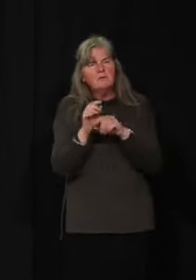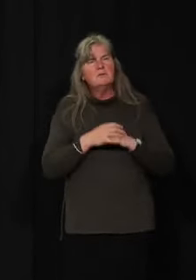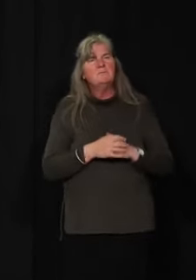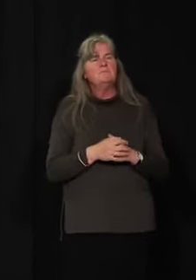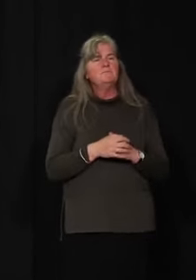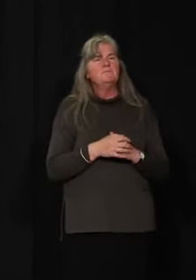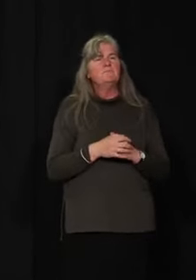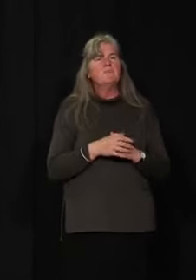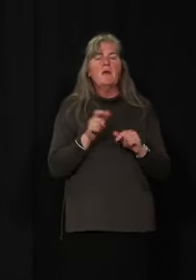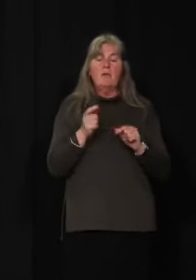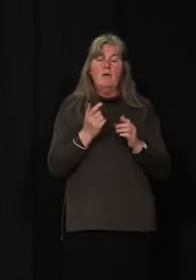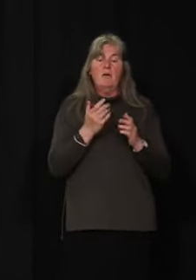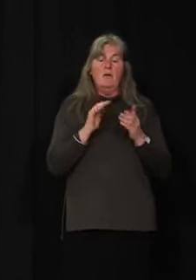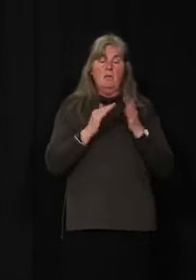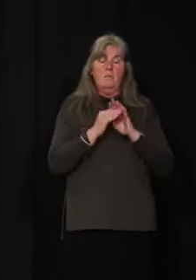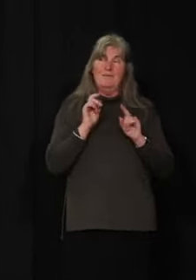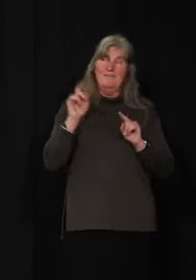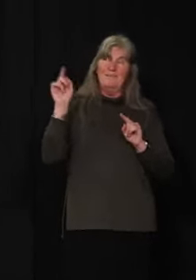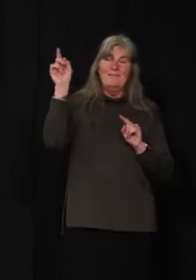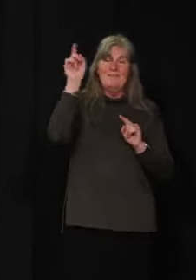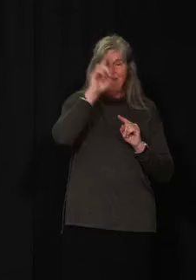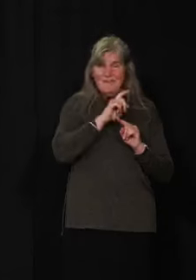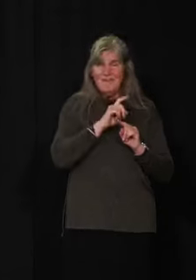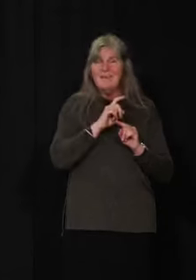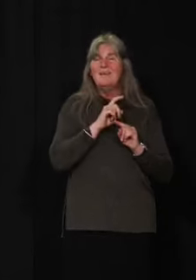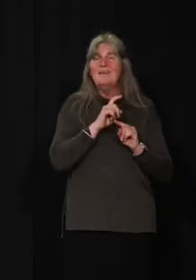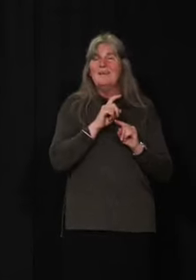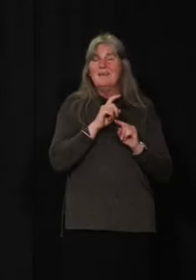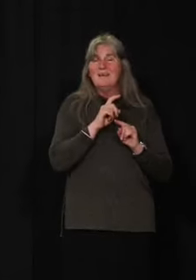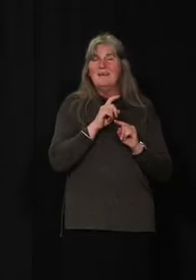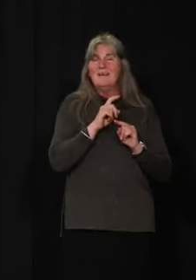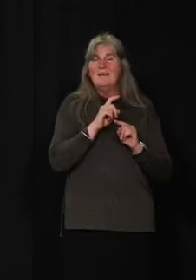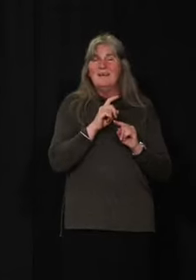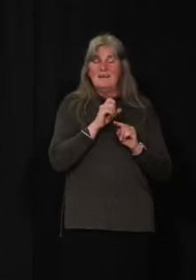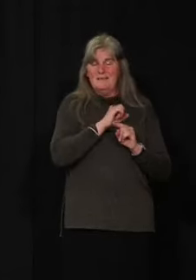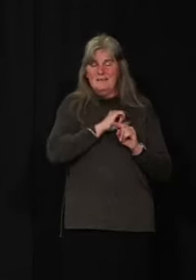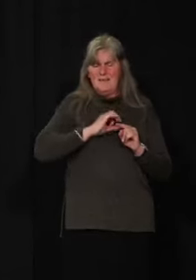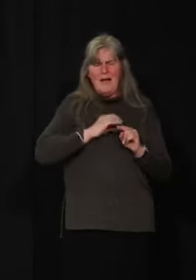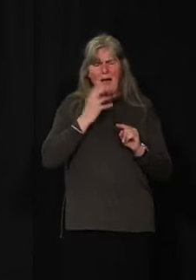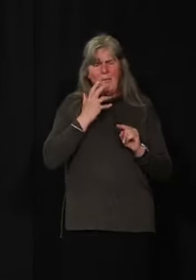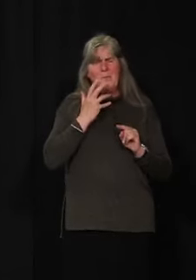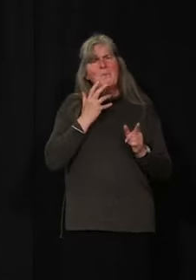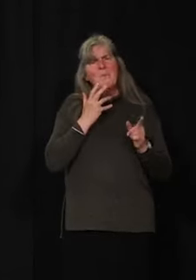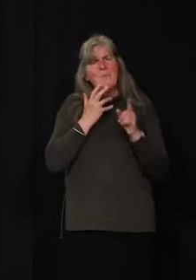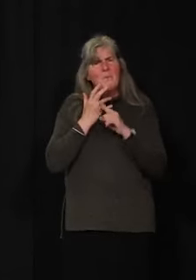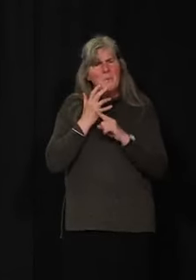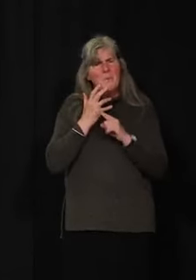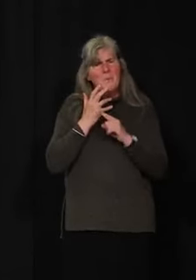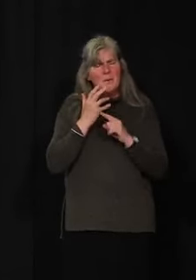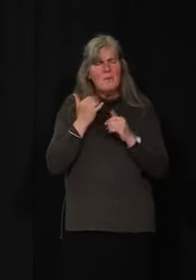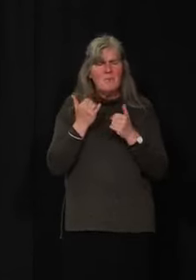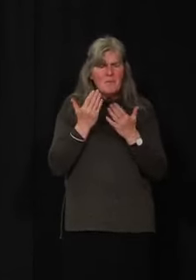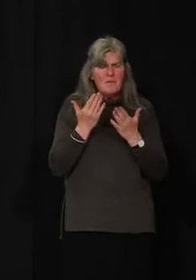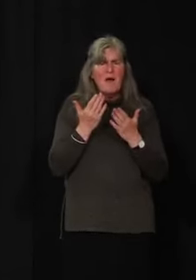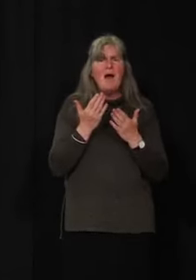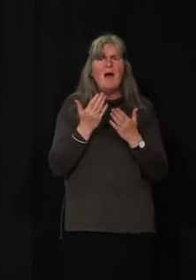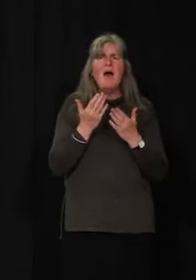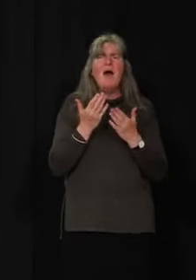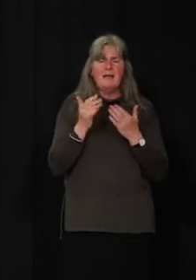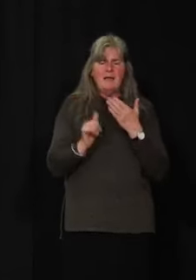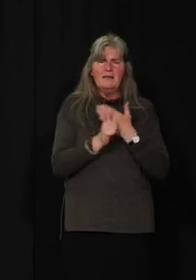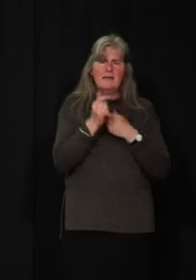which are extremely important in this fight, staff, amazing staff, have provided harm reduction